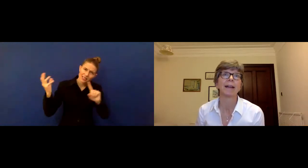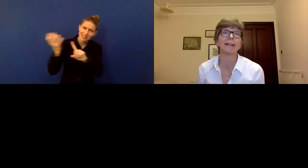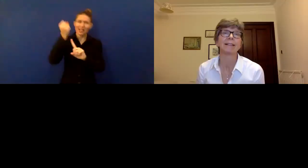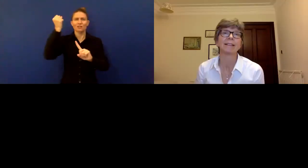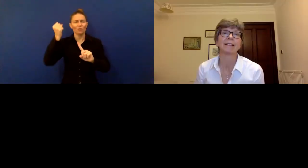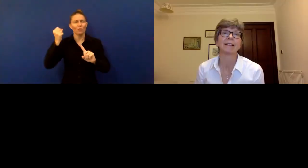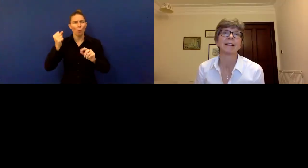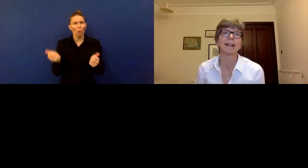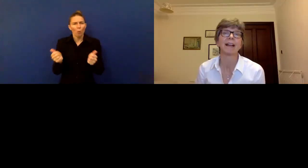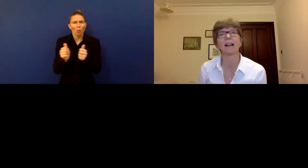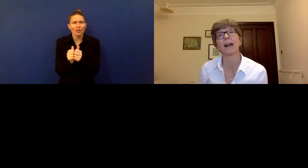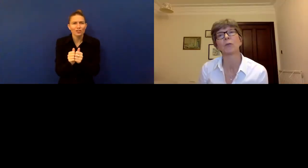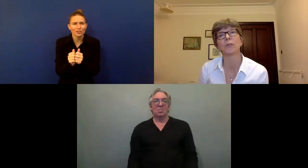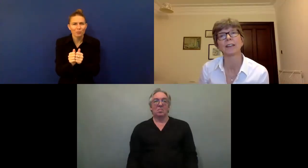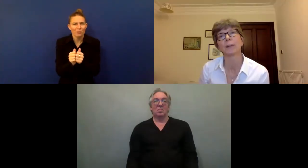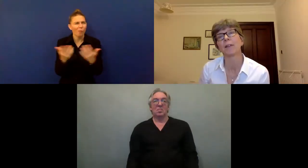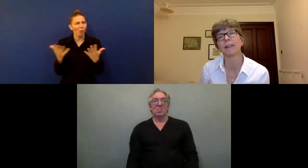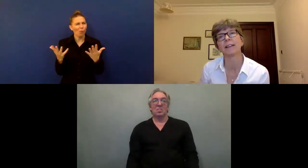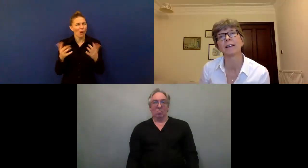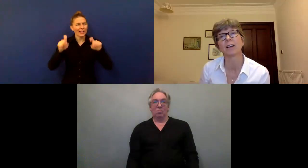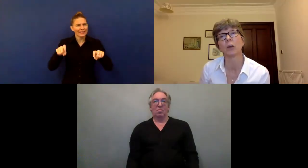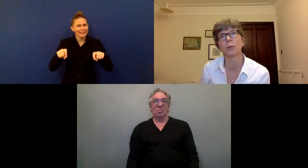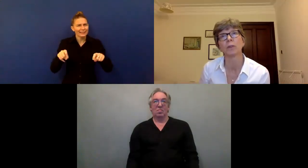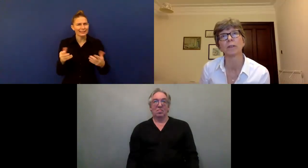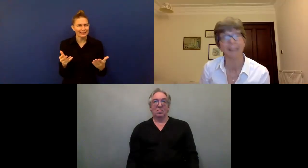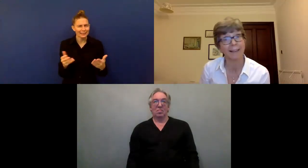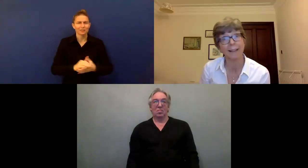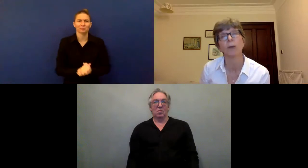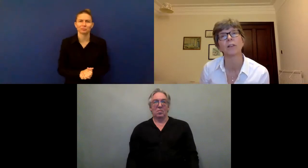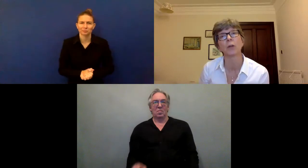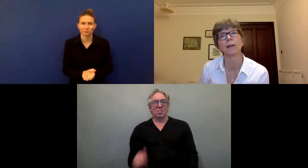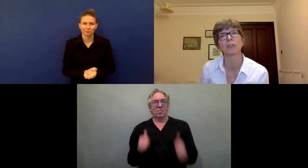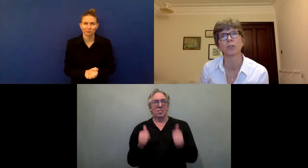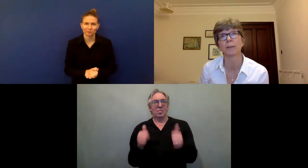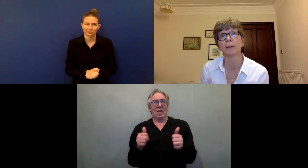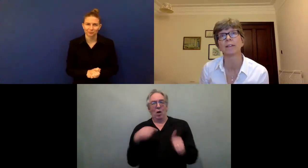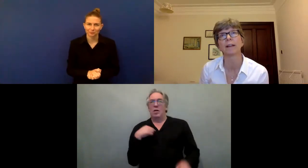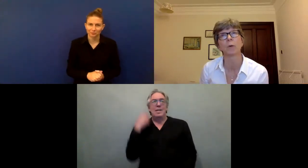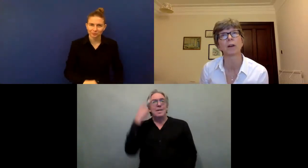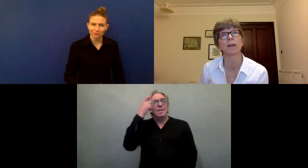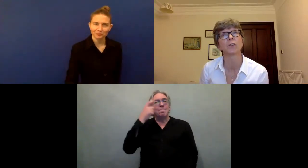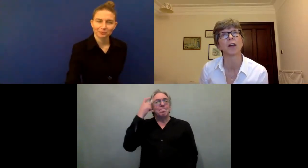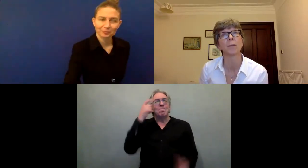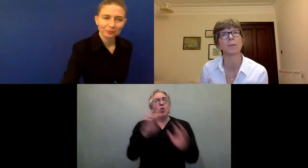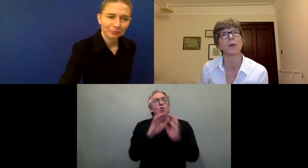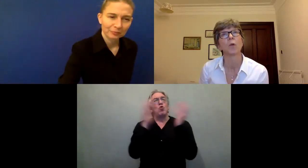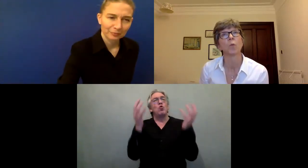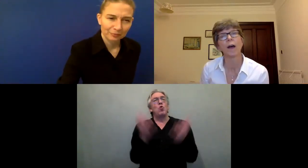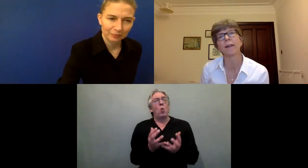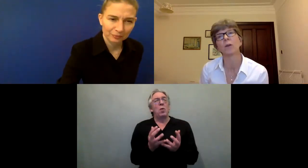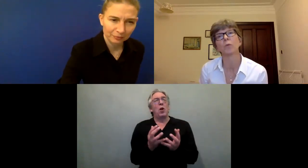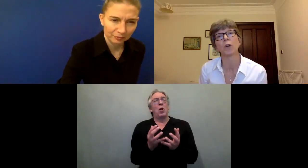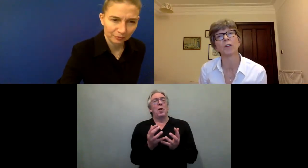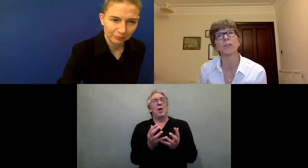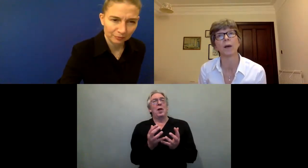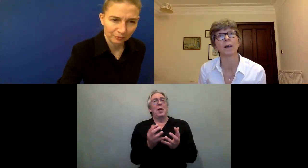And I was thinking about the GLAAD Network, the Global Action on Disability Network, and why